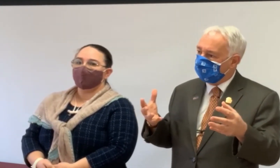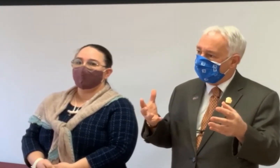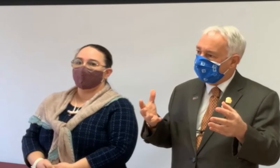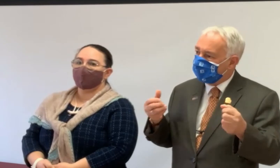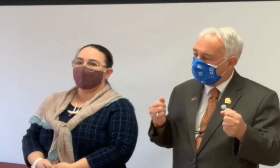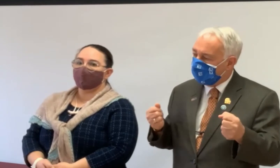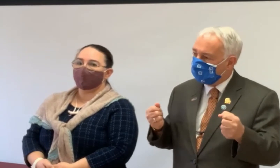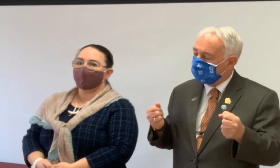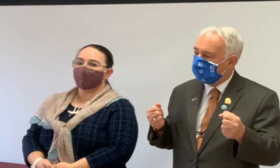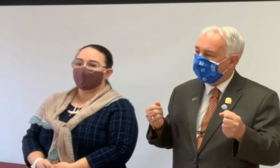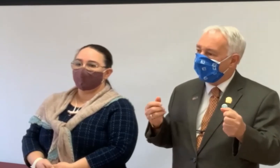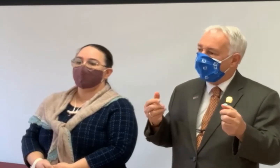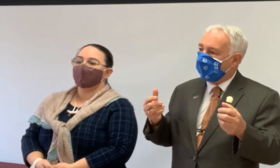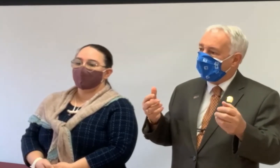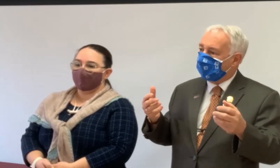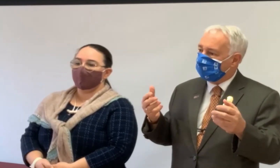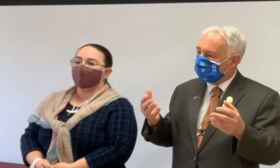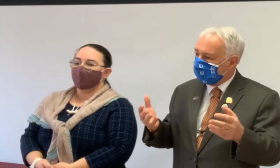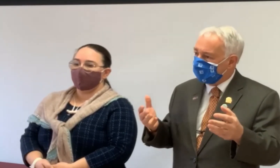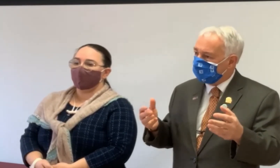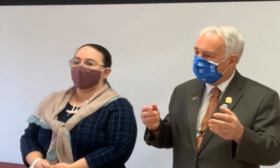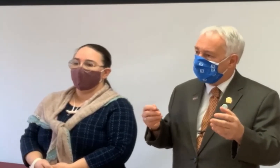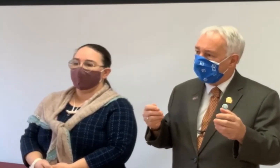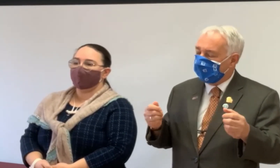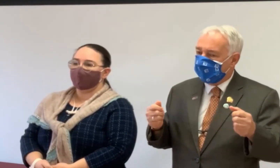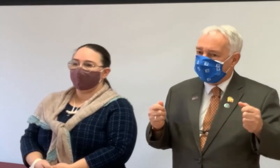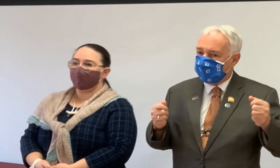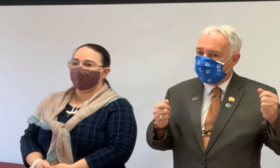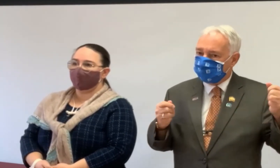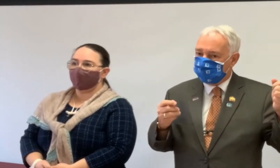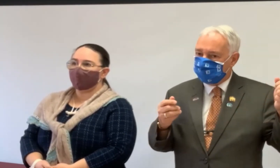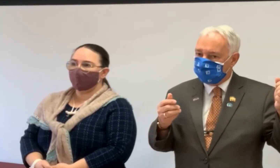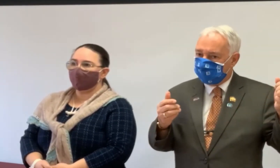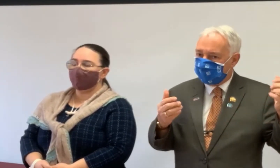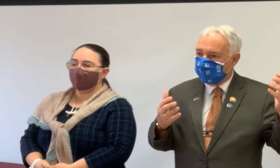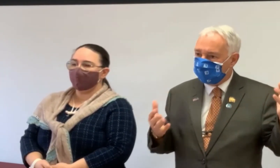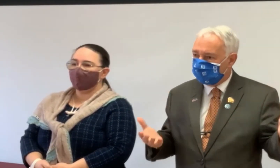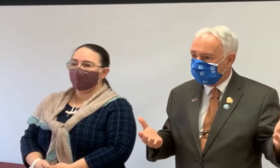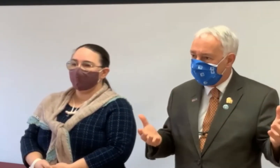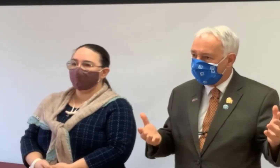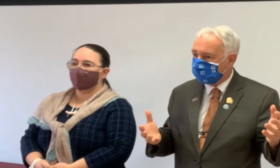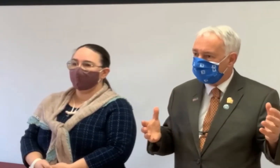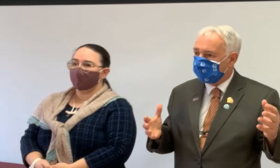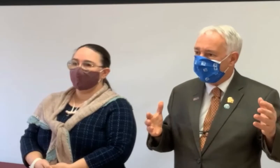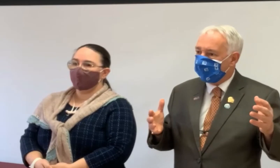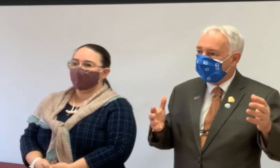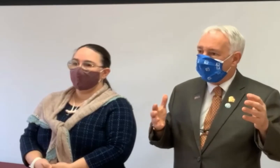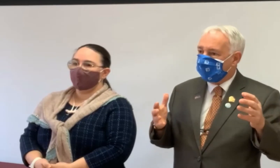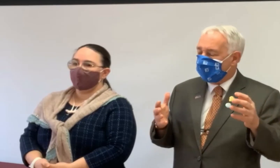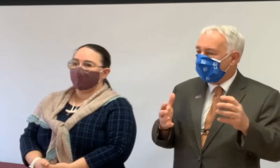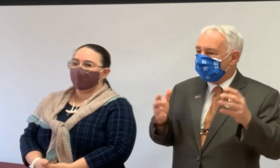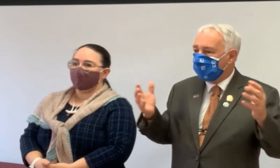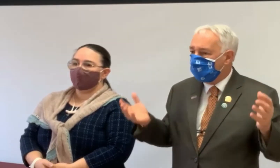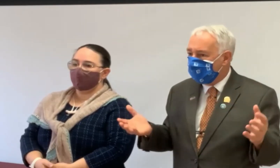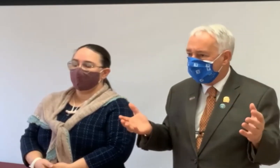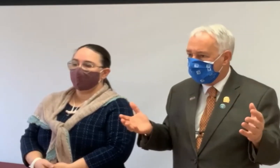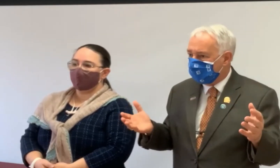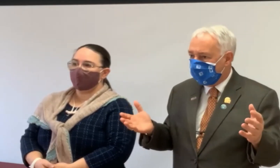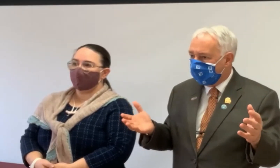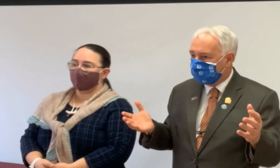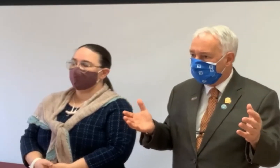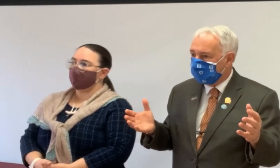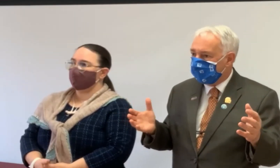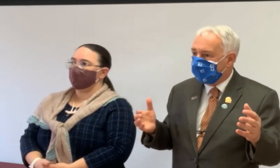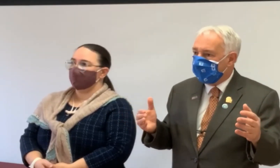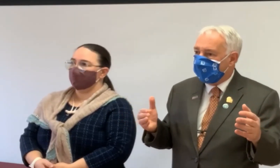uh, income, uh, to live and they have to take care of this house, but they have no mortgage